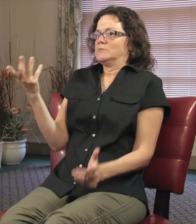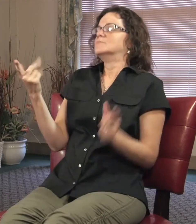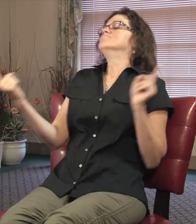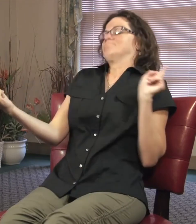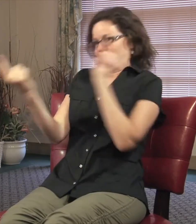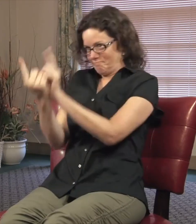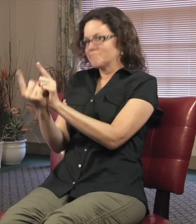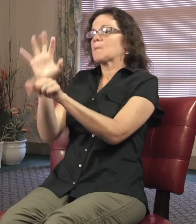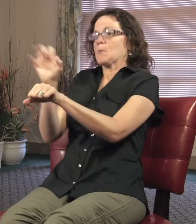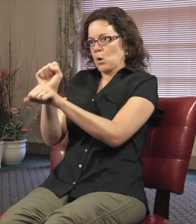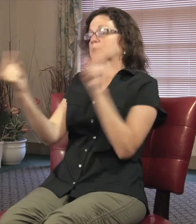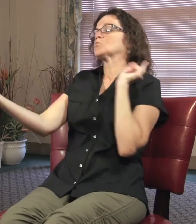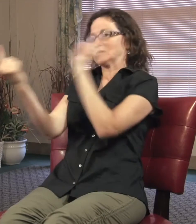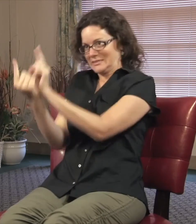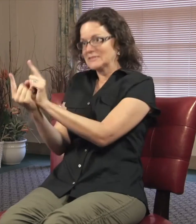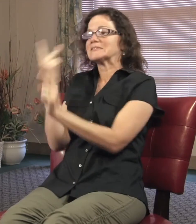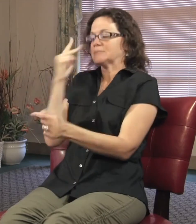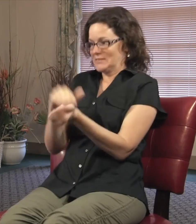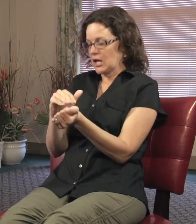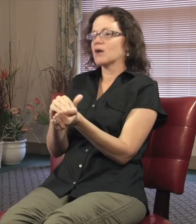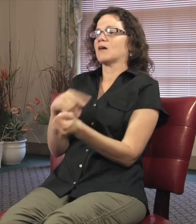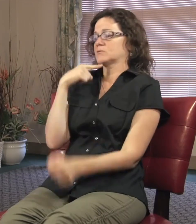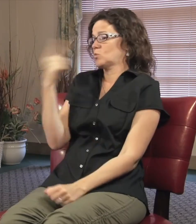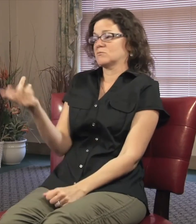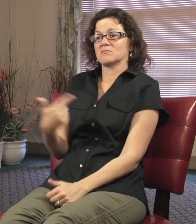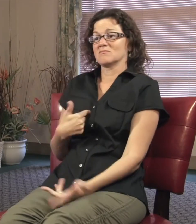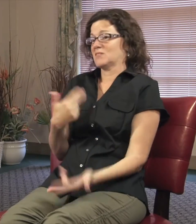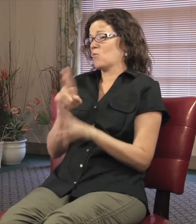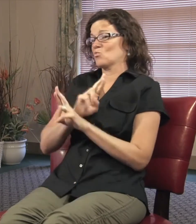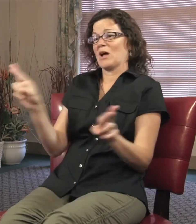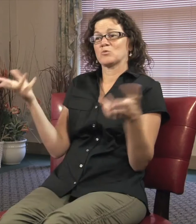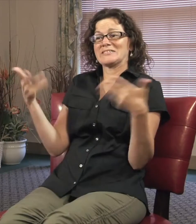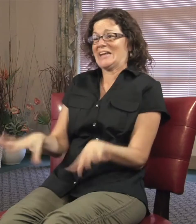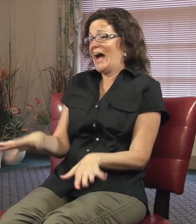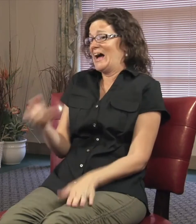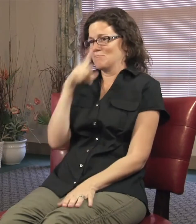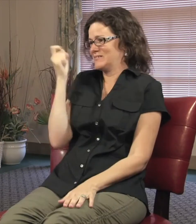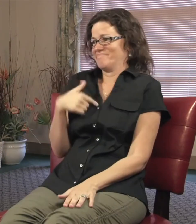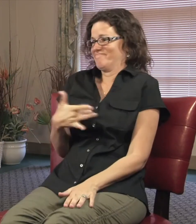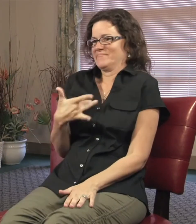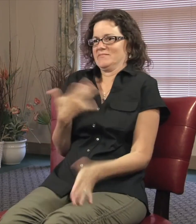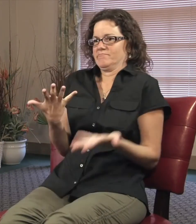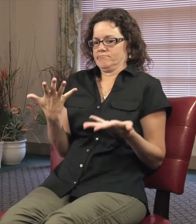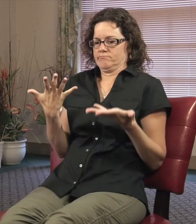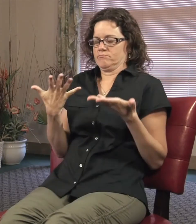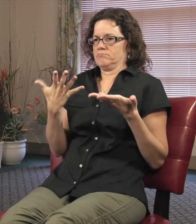So I made an appointment and I told him, I'm ready to give it all up. I'm, I feel so